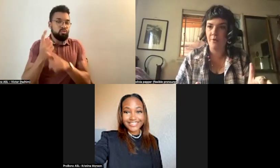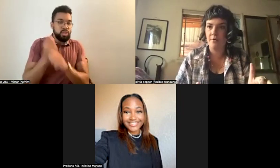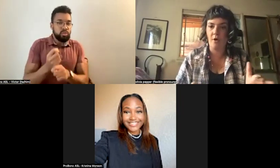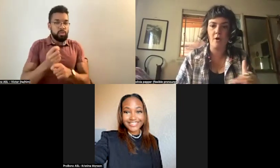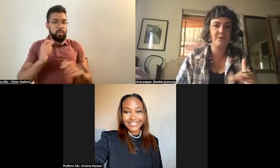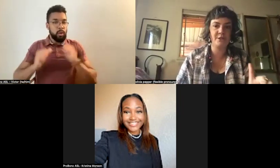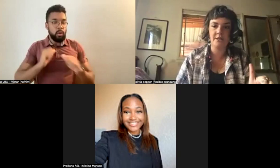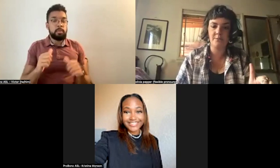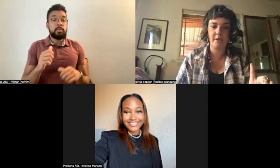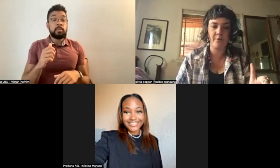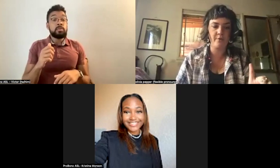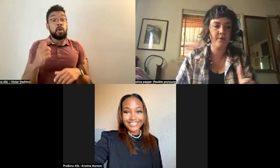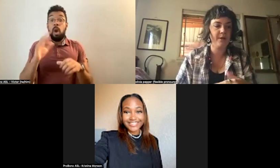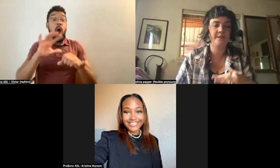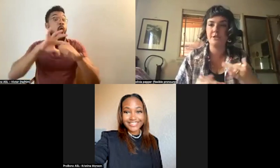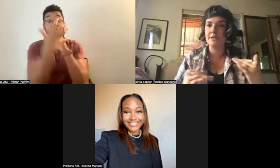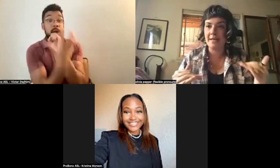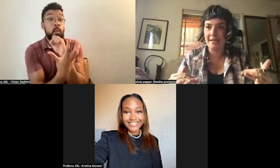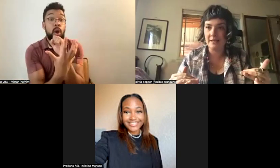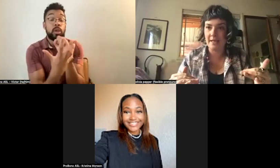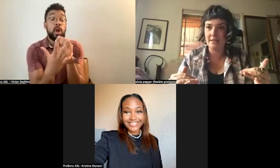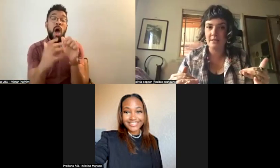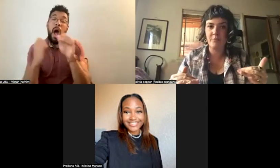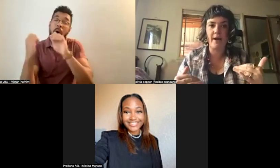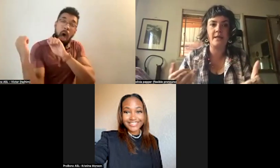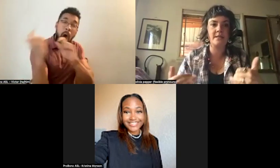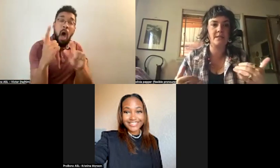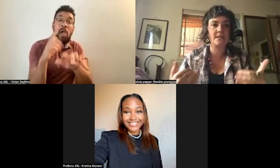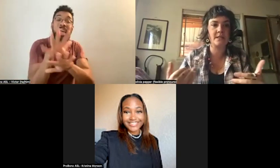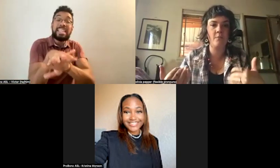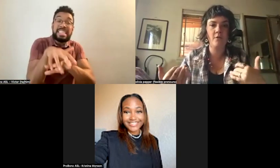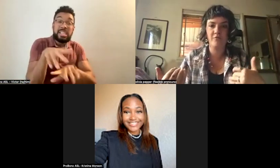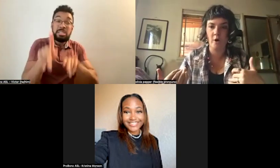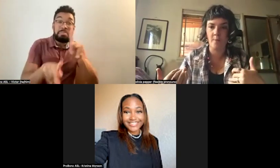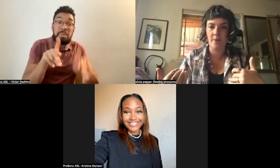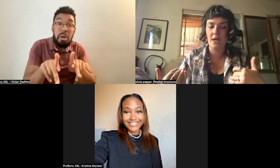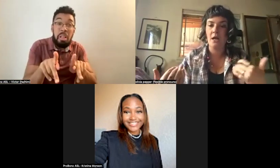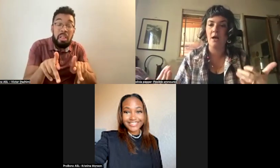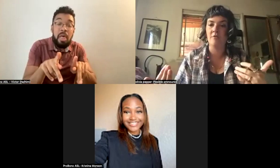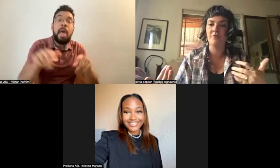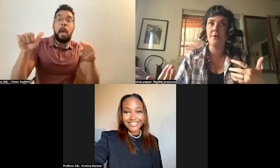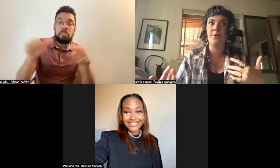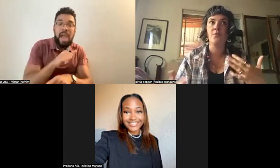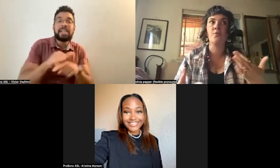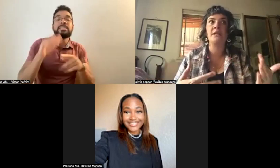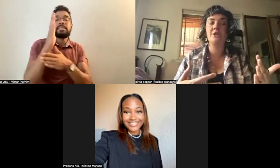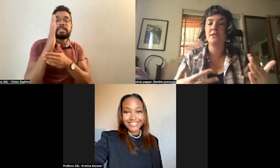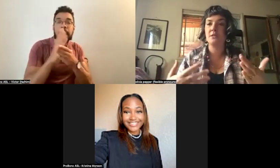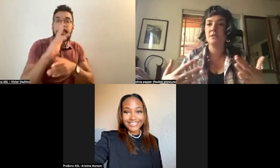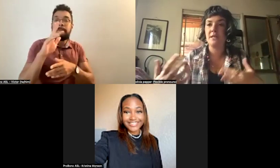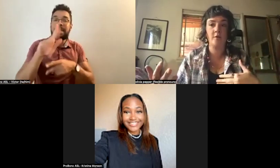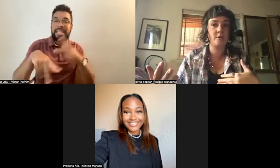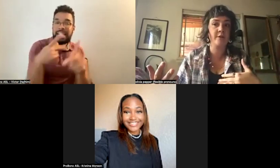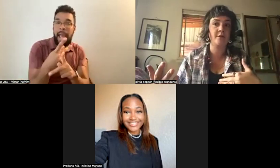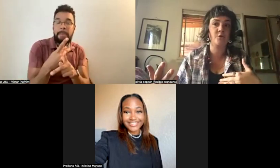people, all indigenous people, indigenous to any land, practiced some form of religious